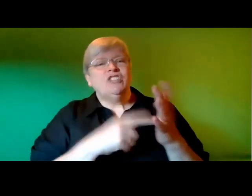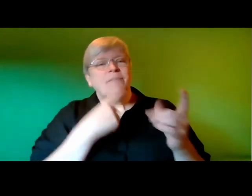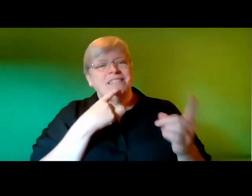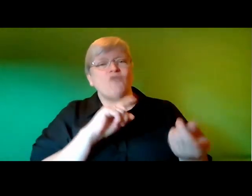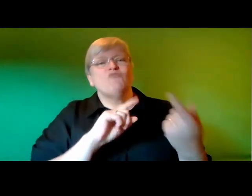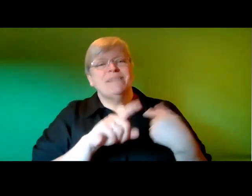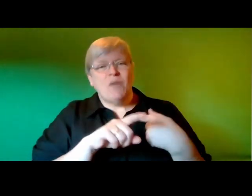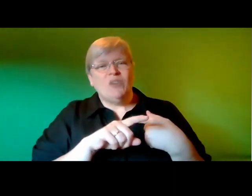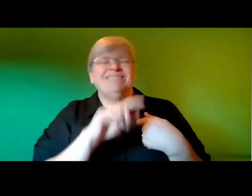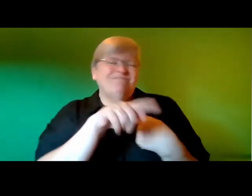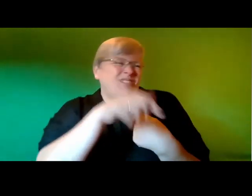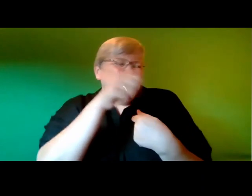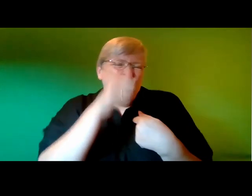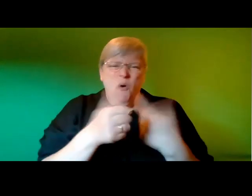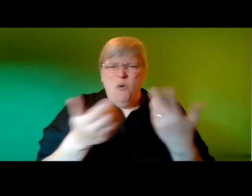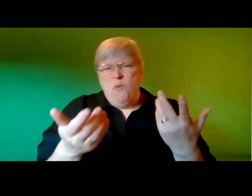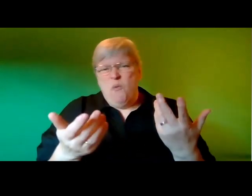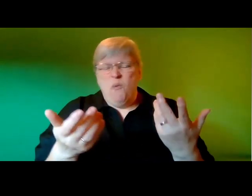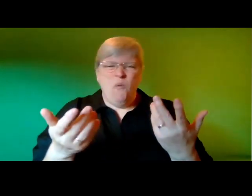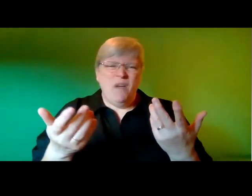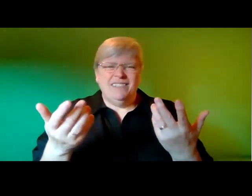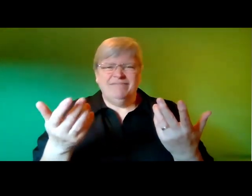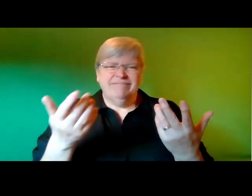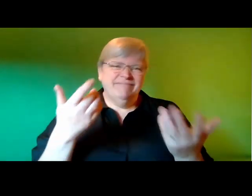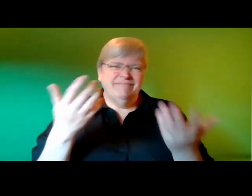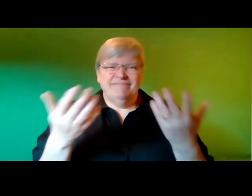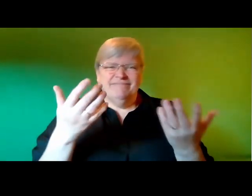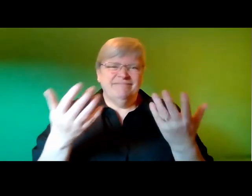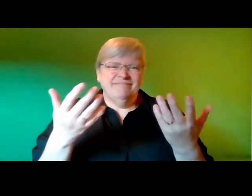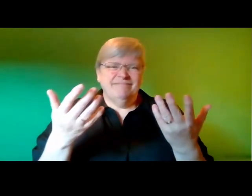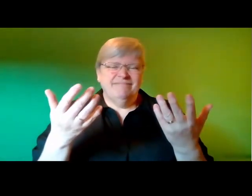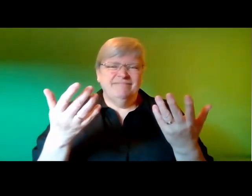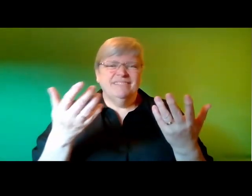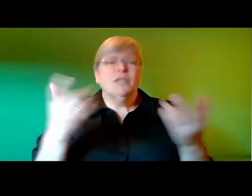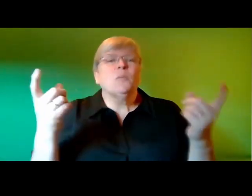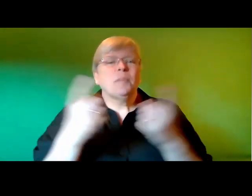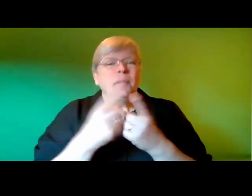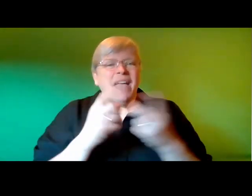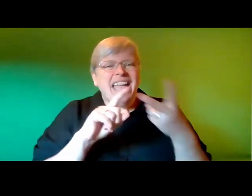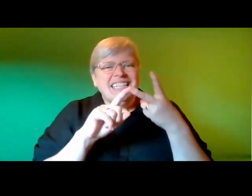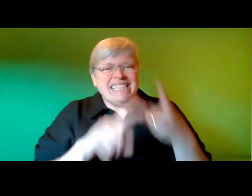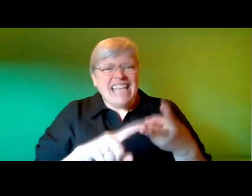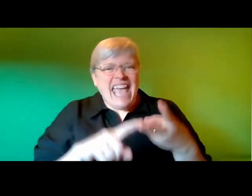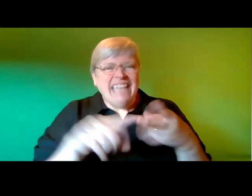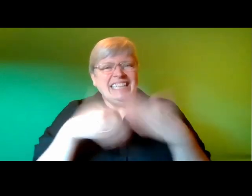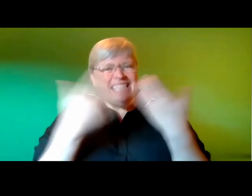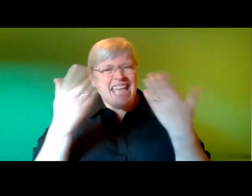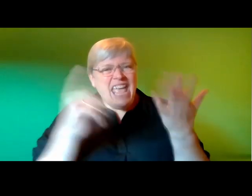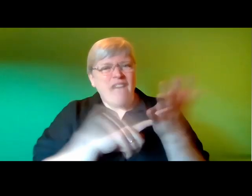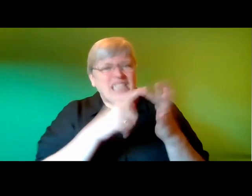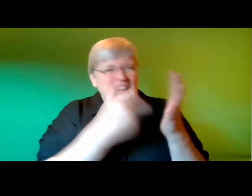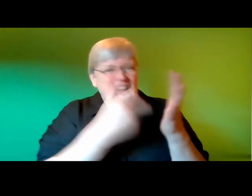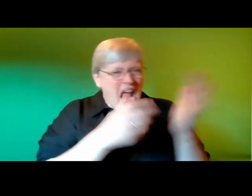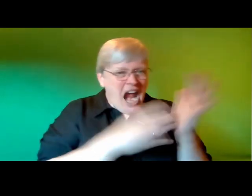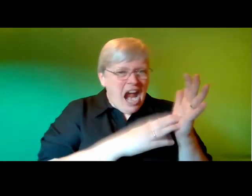oh you know that second that we met the second day of term in that economics class he